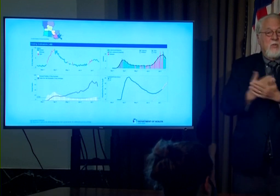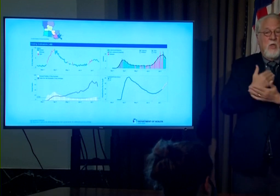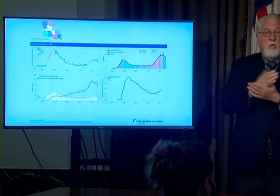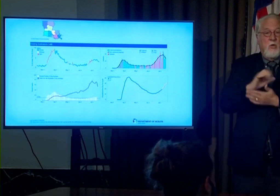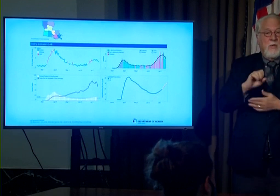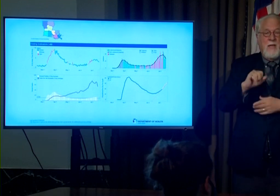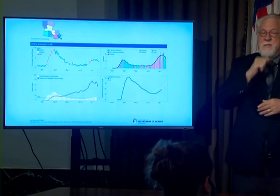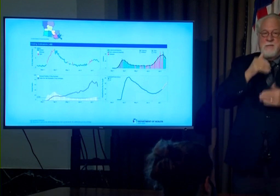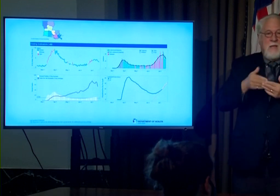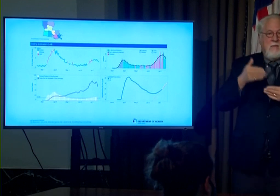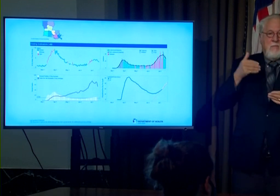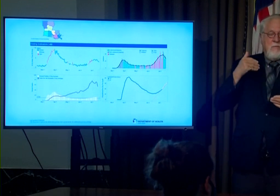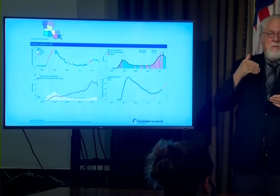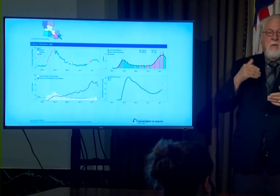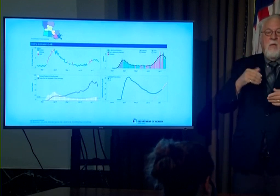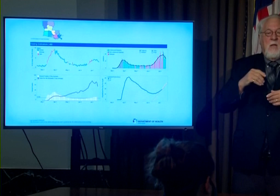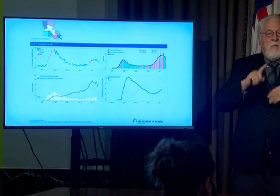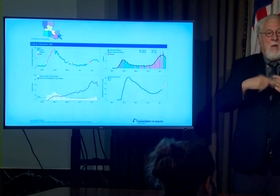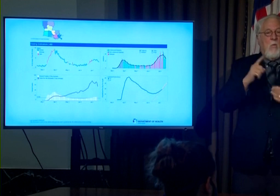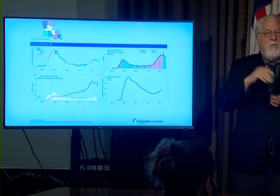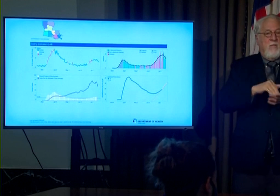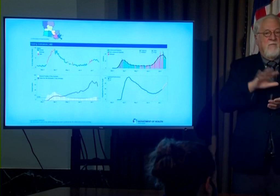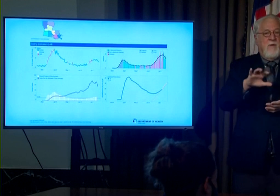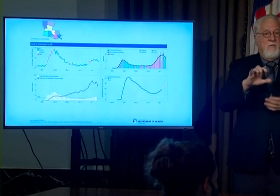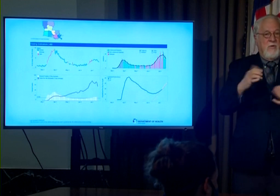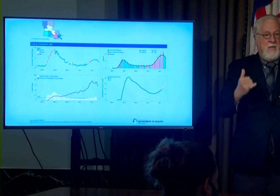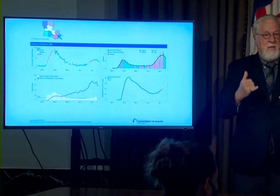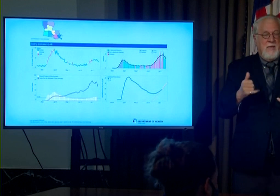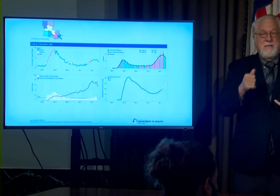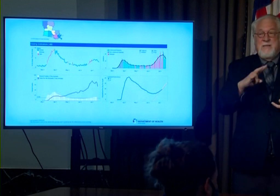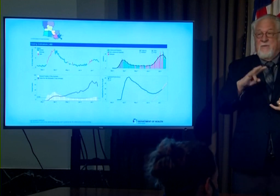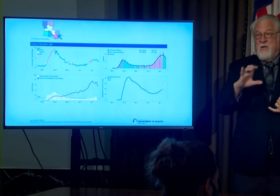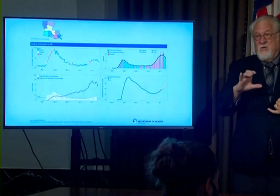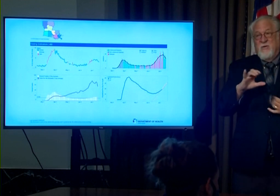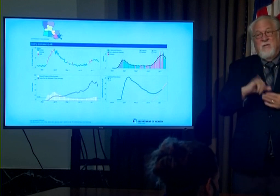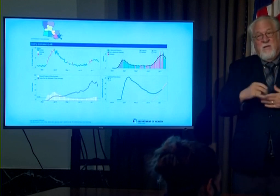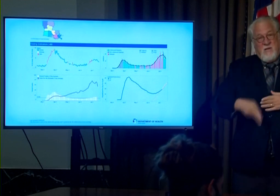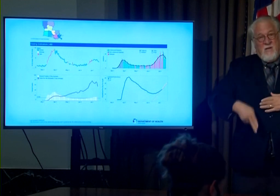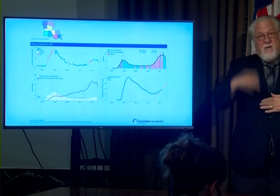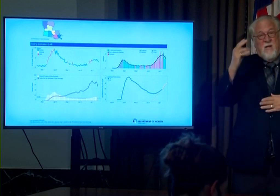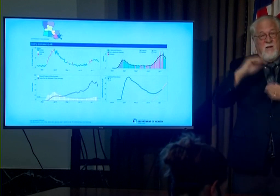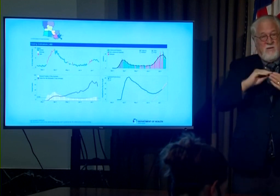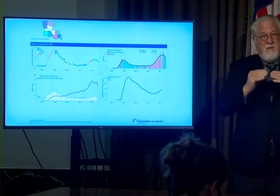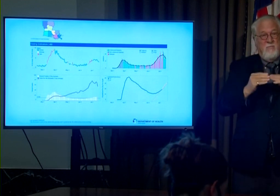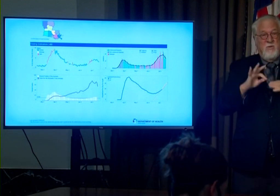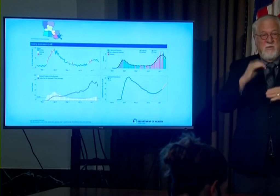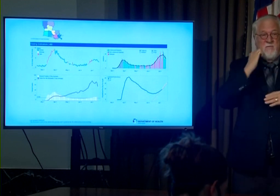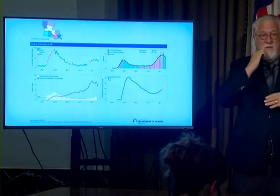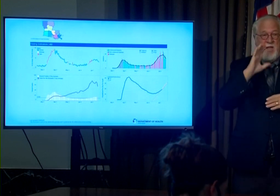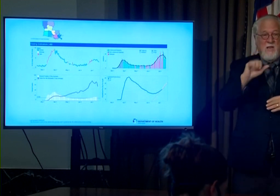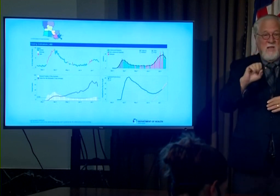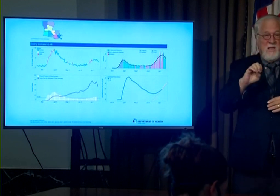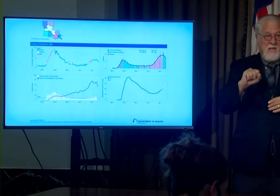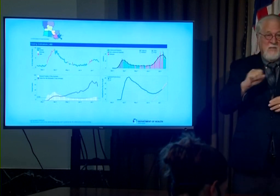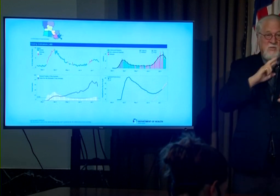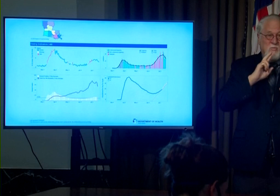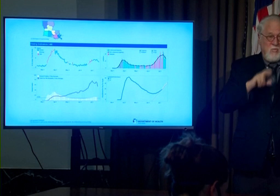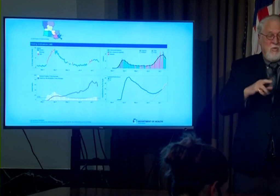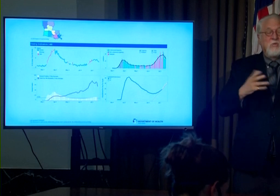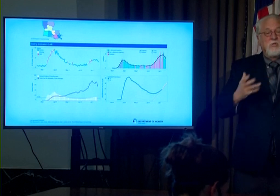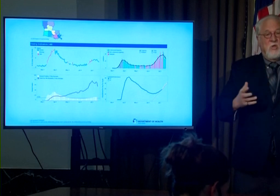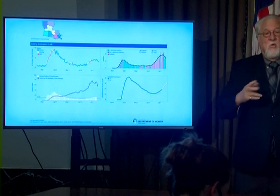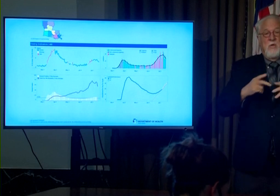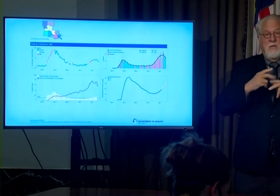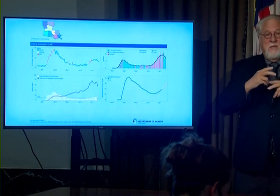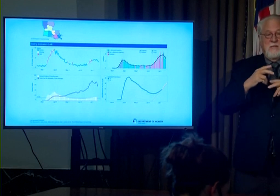cases a little over 1500 today 1700 so these are these are high levels of daily cases to be reporting and so I think we'll continue